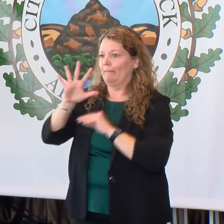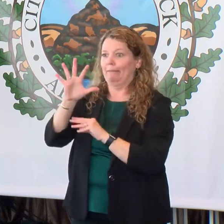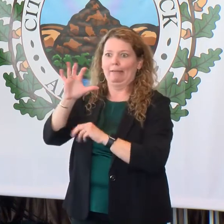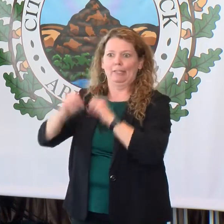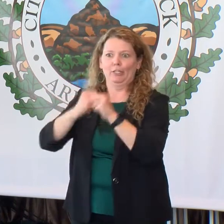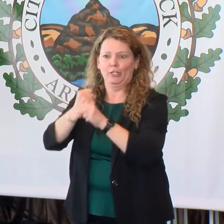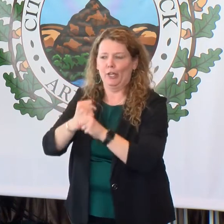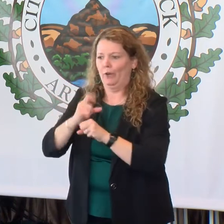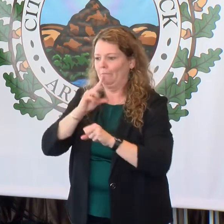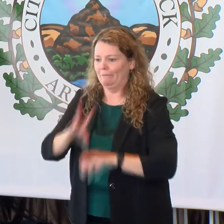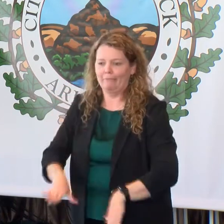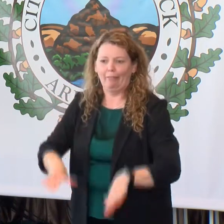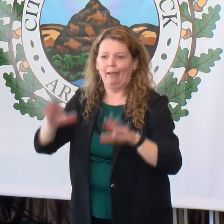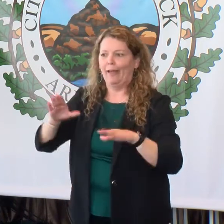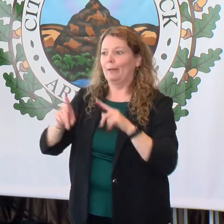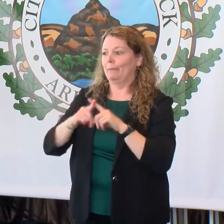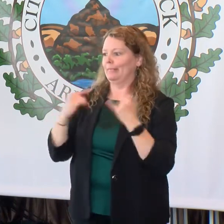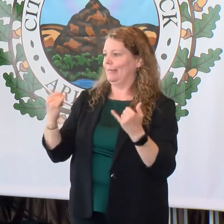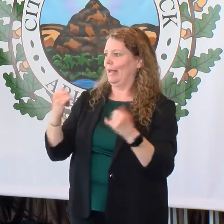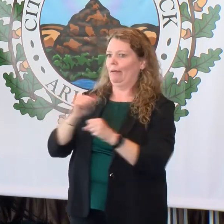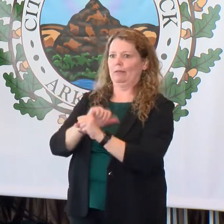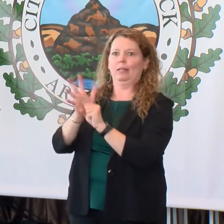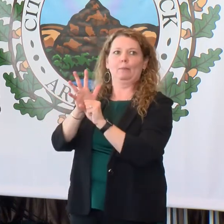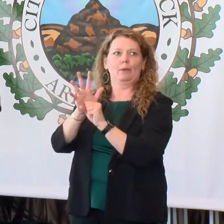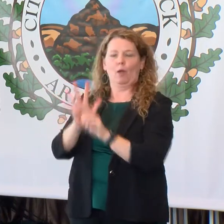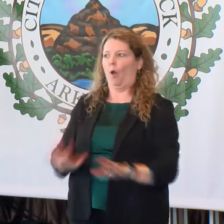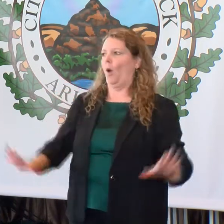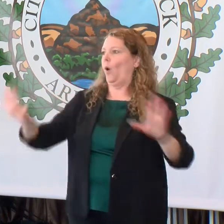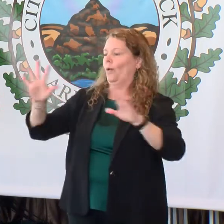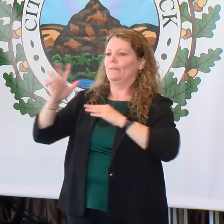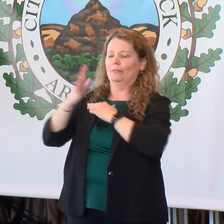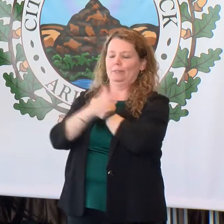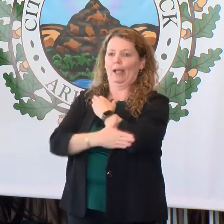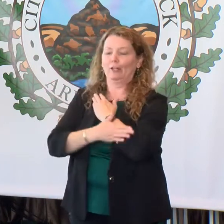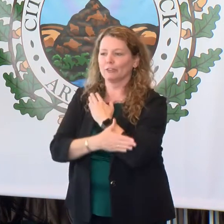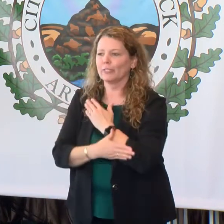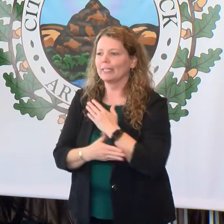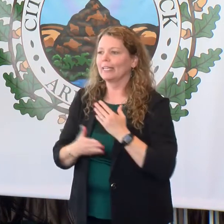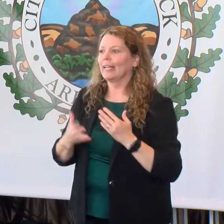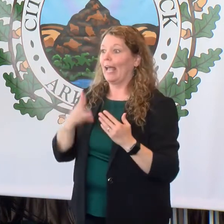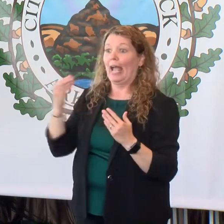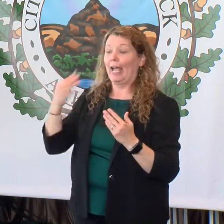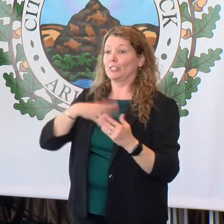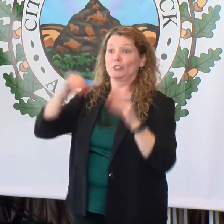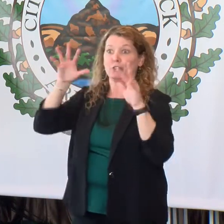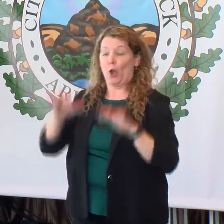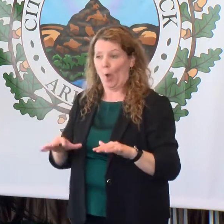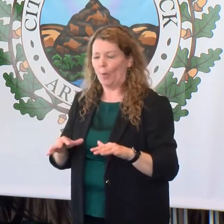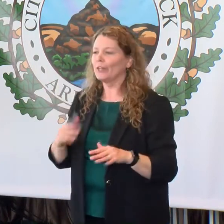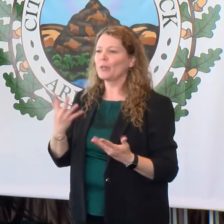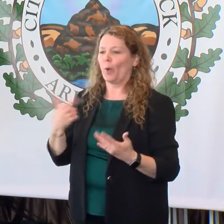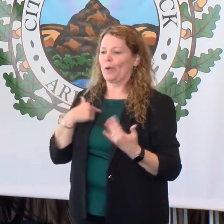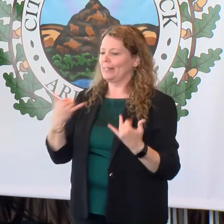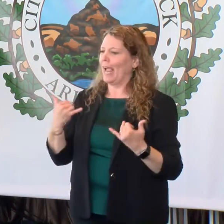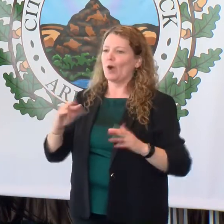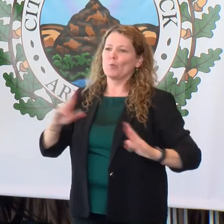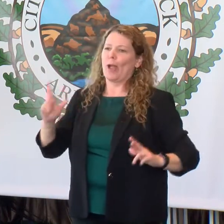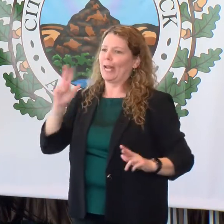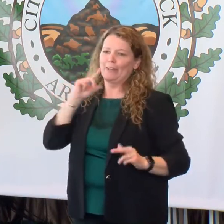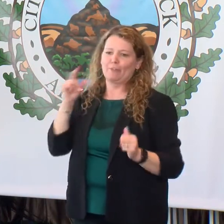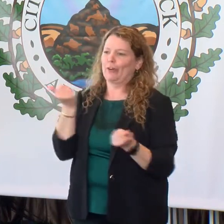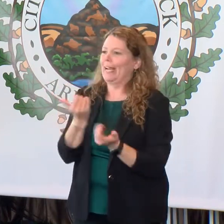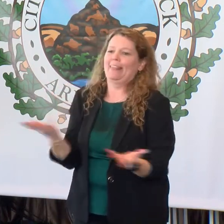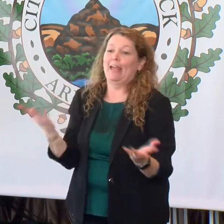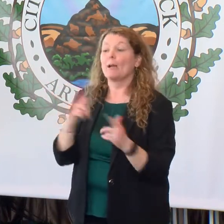experienced a global pandemic, and many other things. So we're bracing ourselves, or even historic snowstorms. So we're bracing ourselves for any and everything. But it's